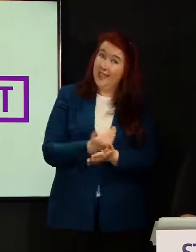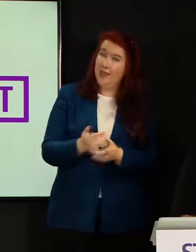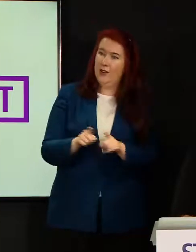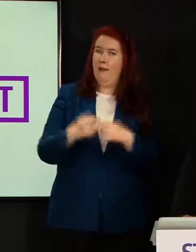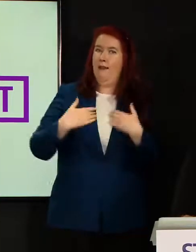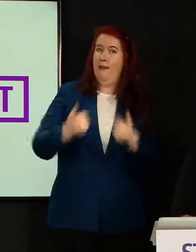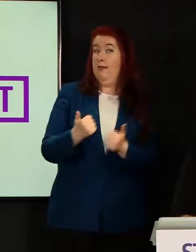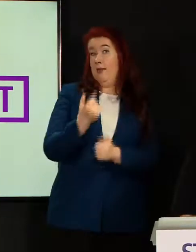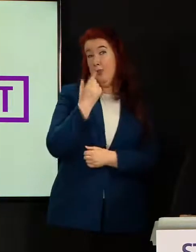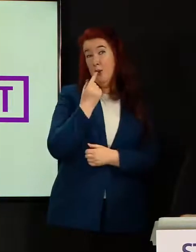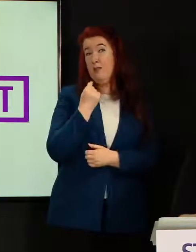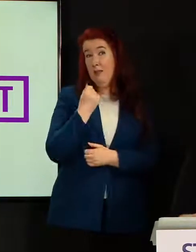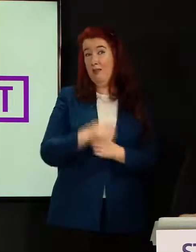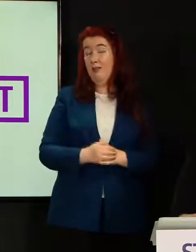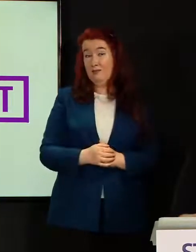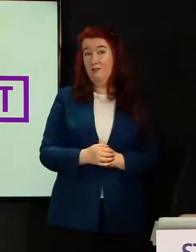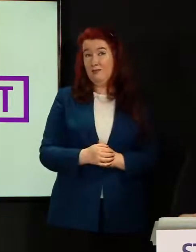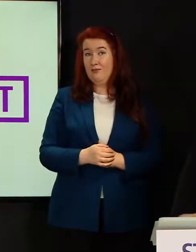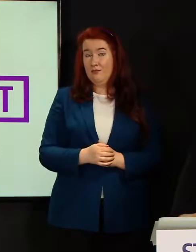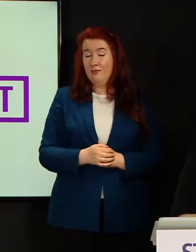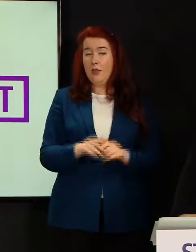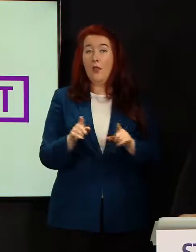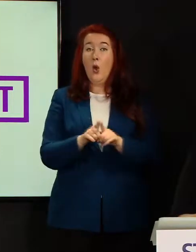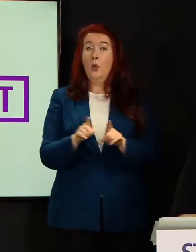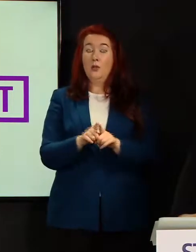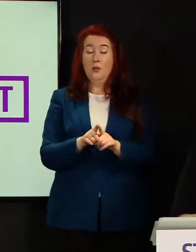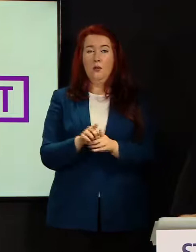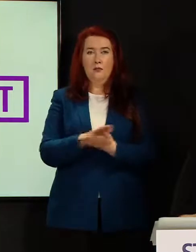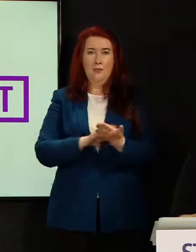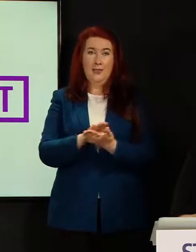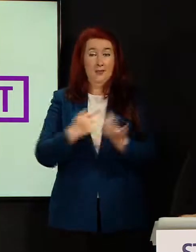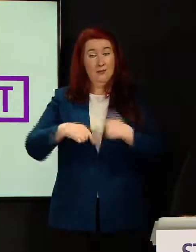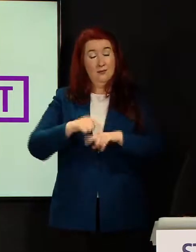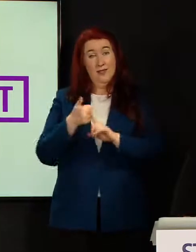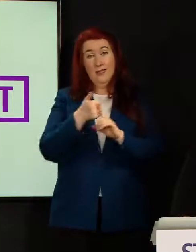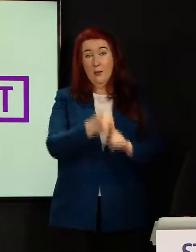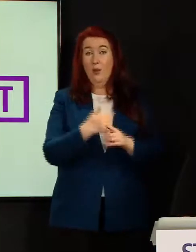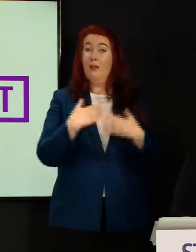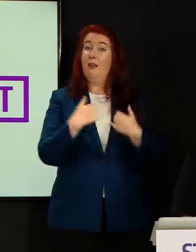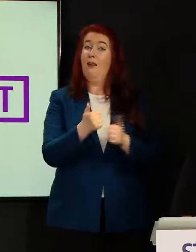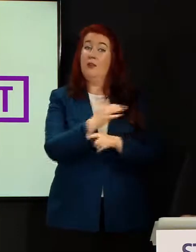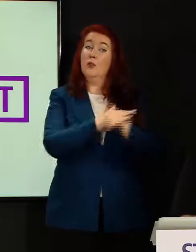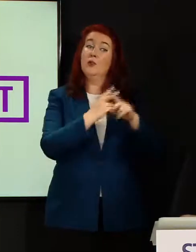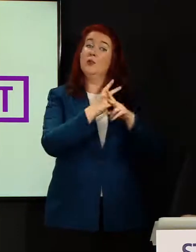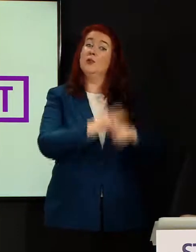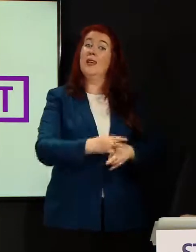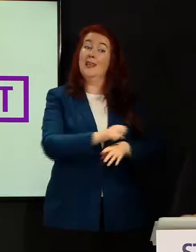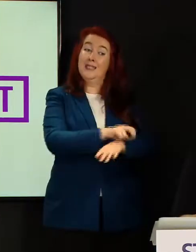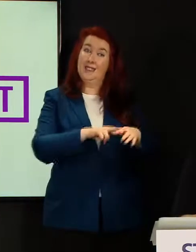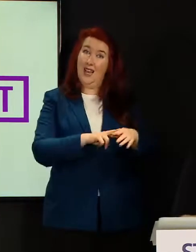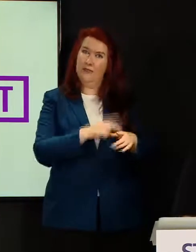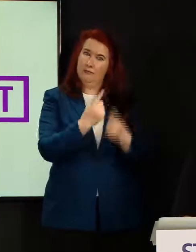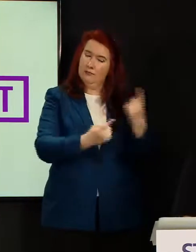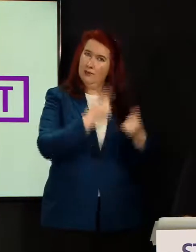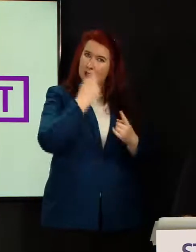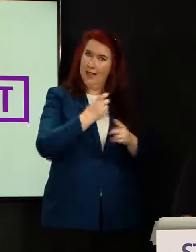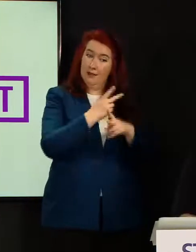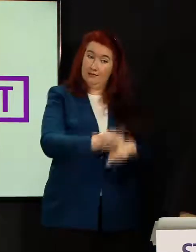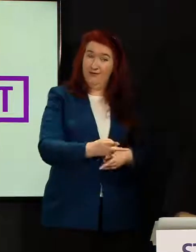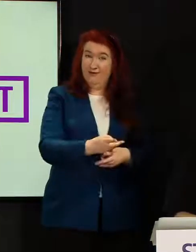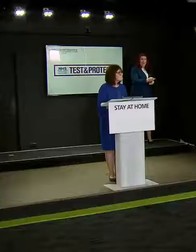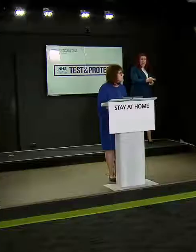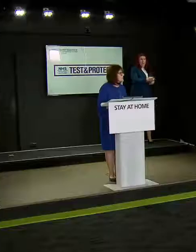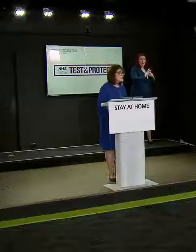as we possibly can be. And by doing that, we will also be supporting our health and social care staff so that they can care for all of us.